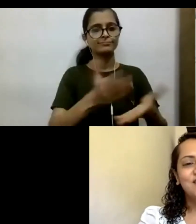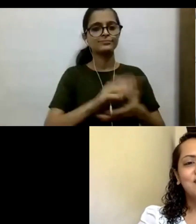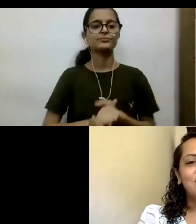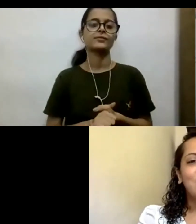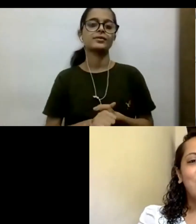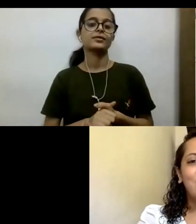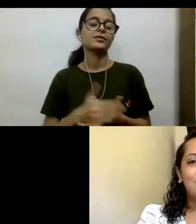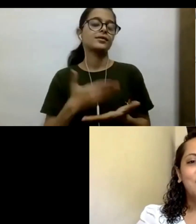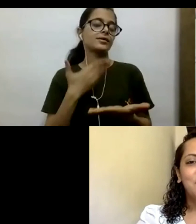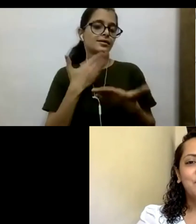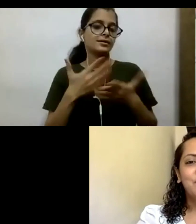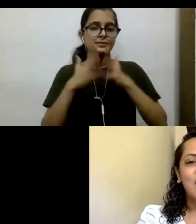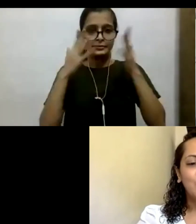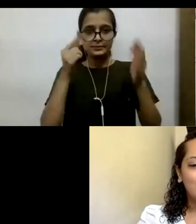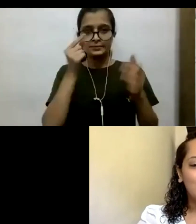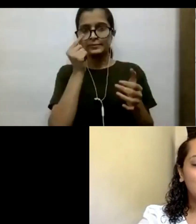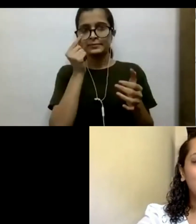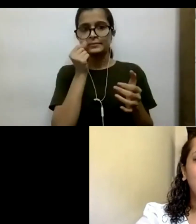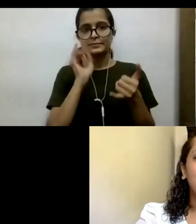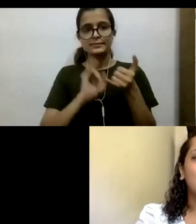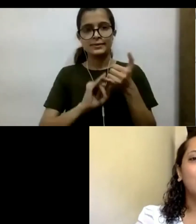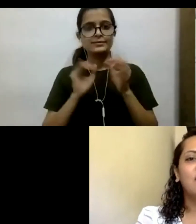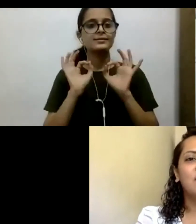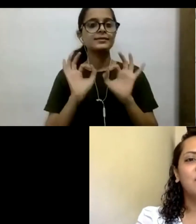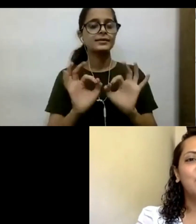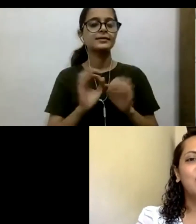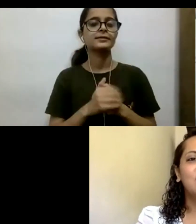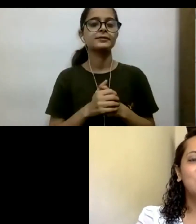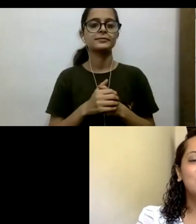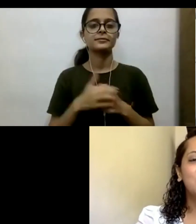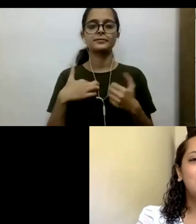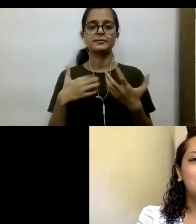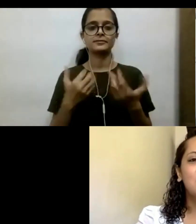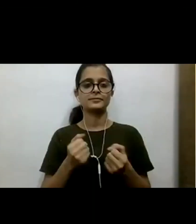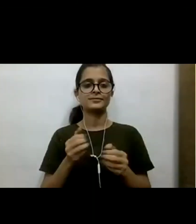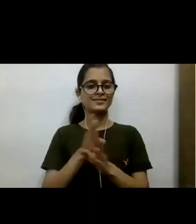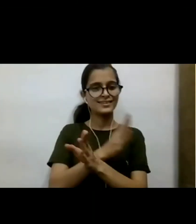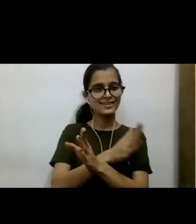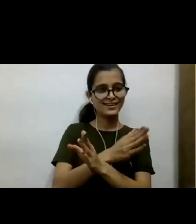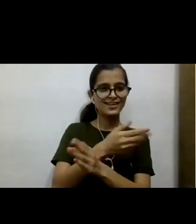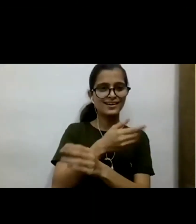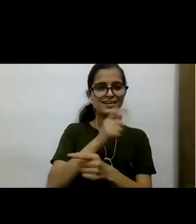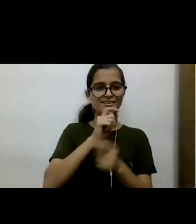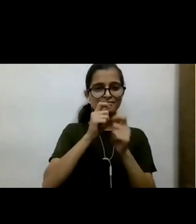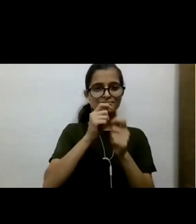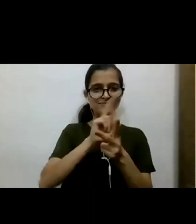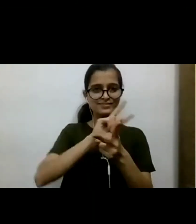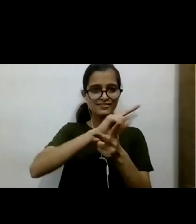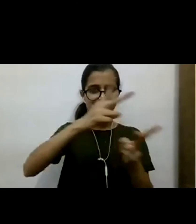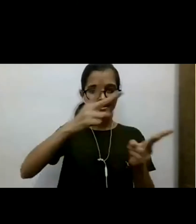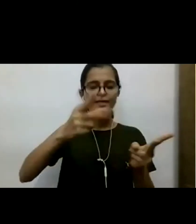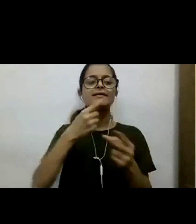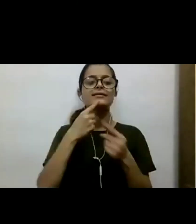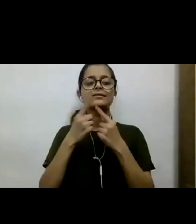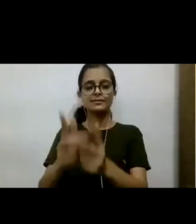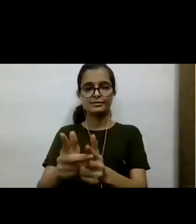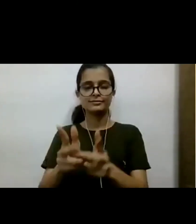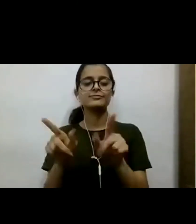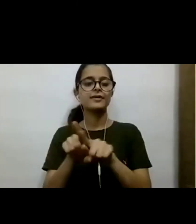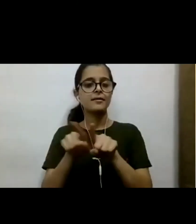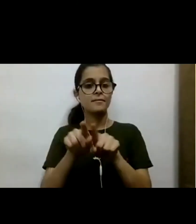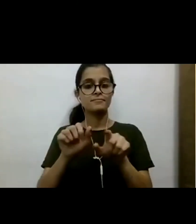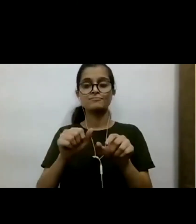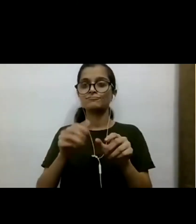Sachin. And I would also like to echo what the earlier speakers have said that, you know, to appreciate the